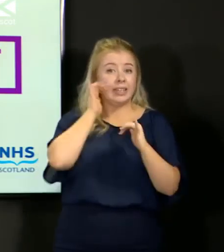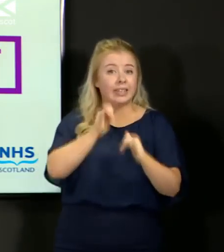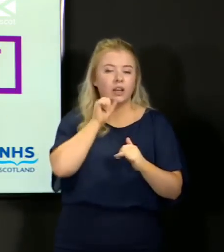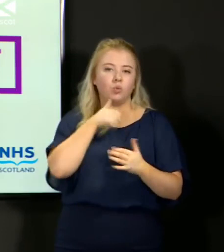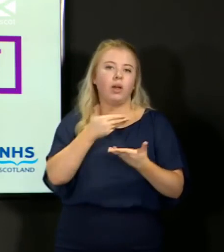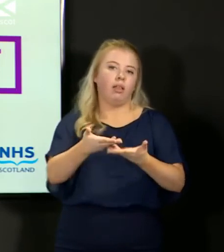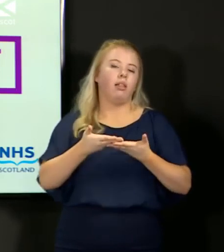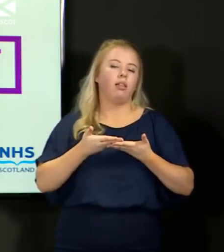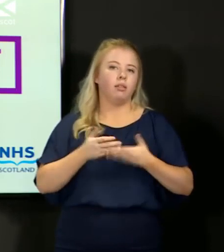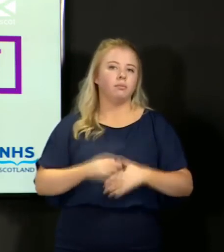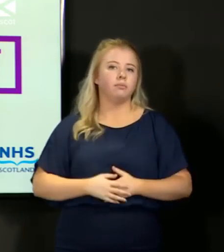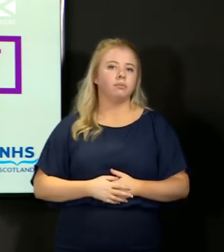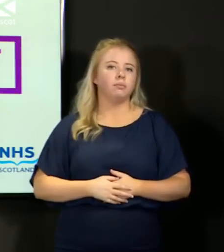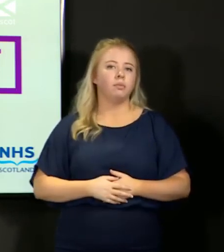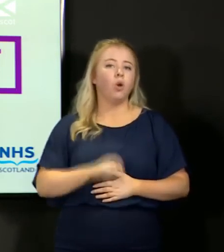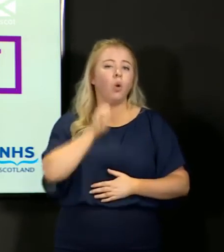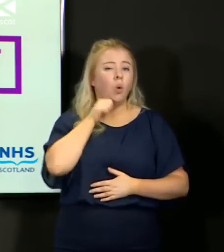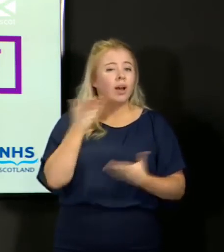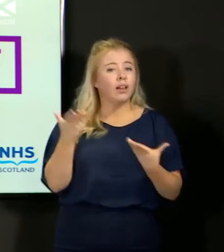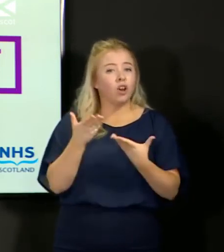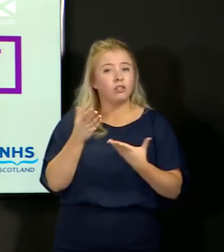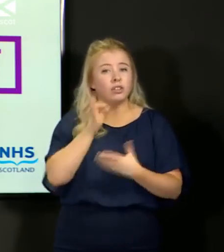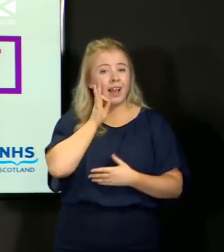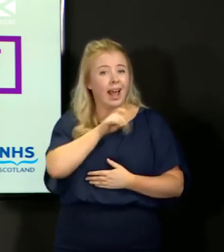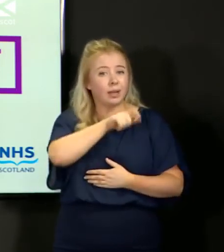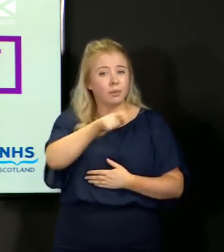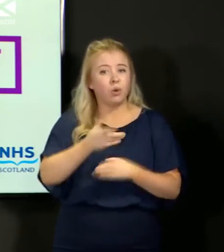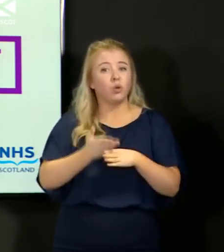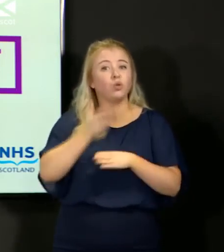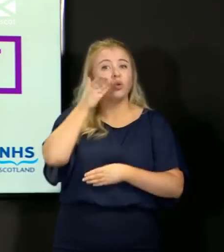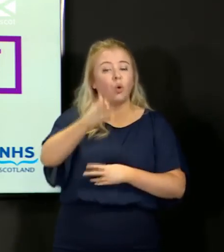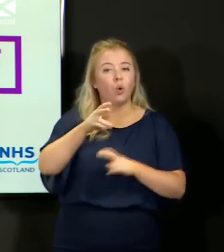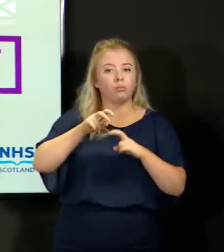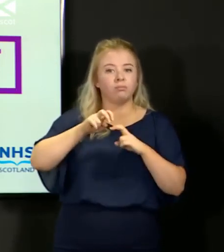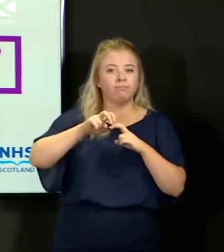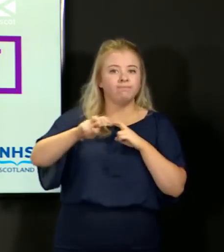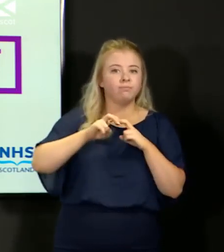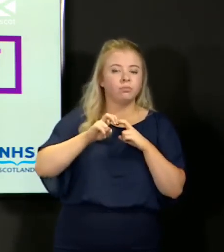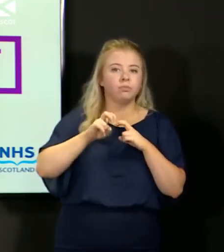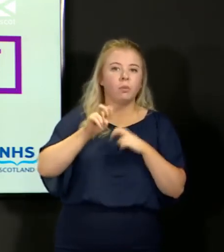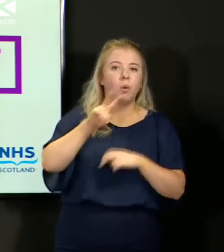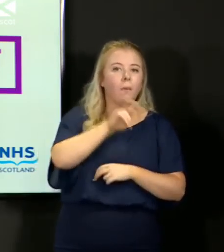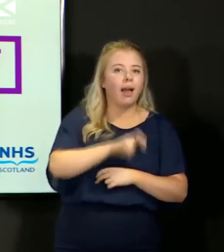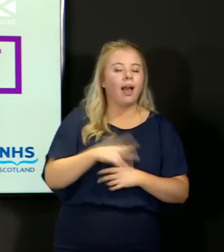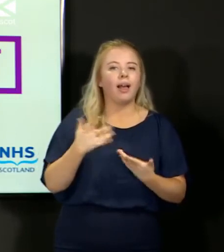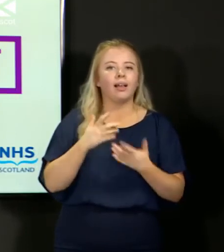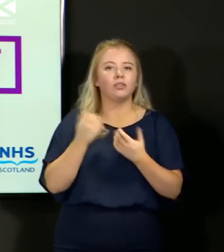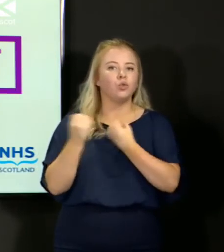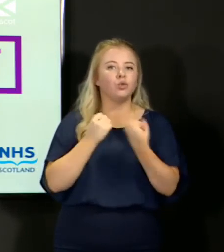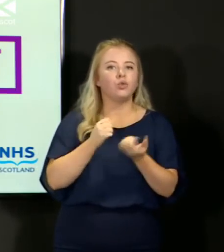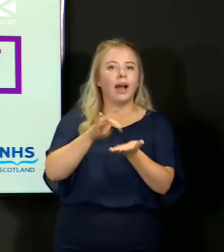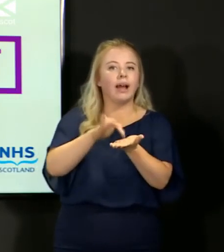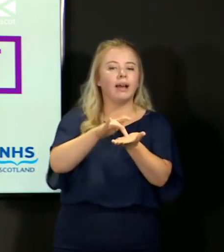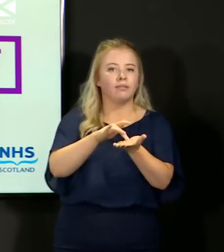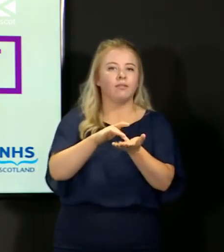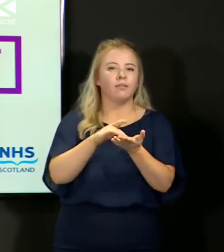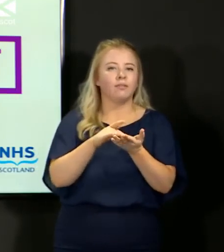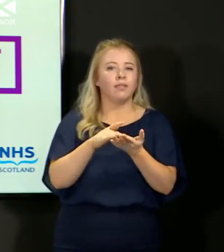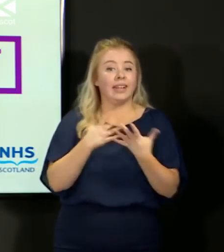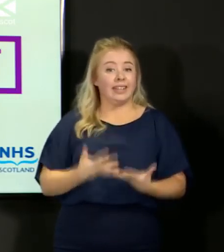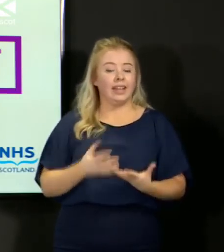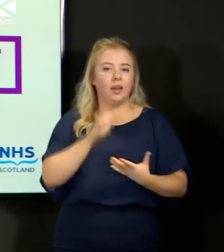we will be encouraging people to go to the units. As the First Minister said, we also have drive-through. And today we're having a